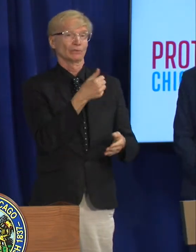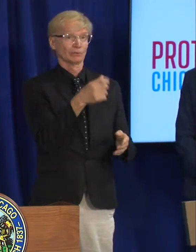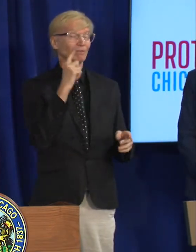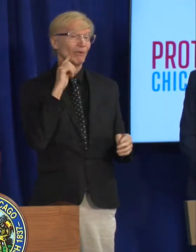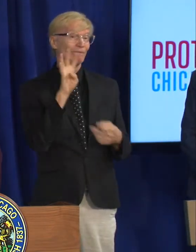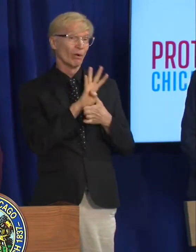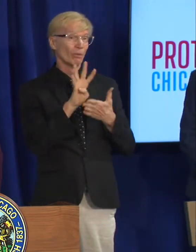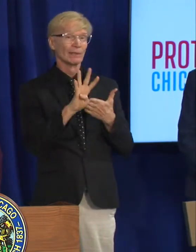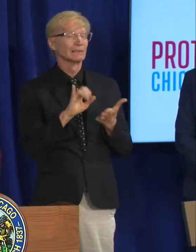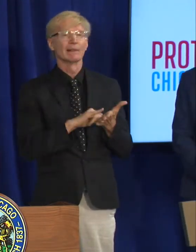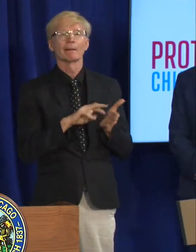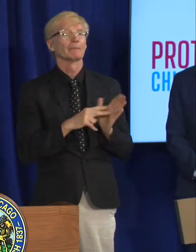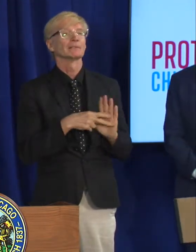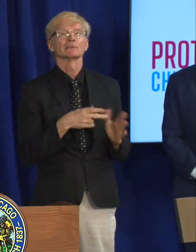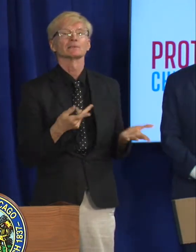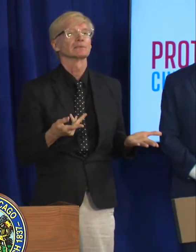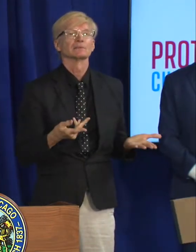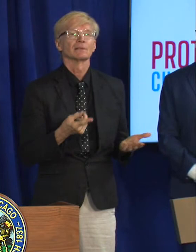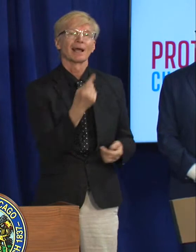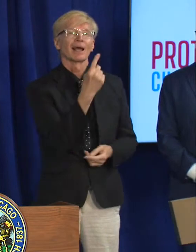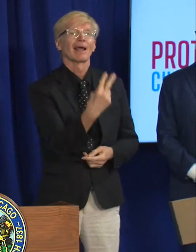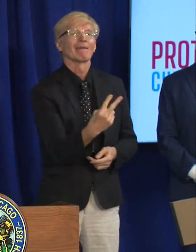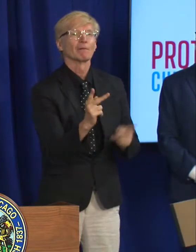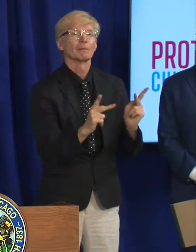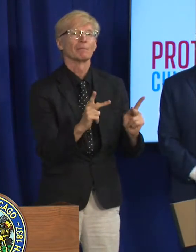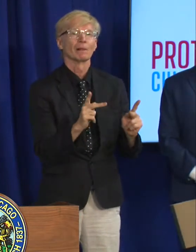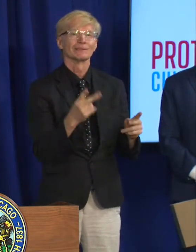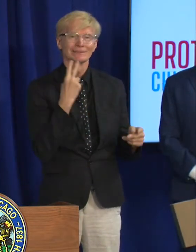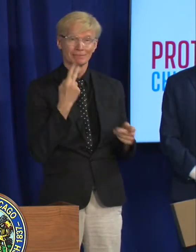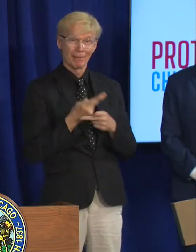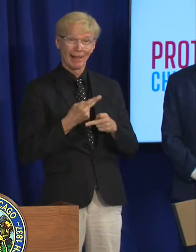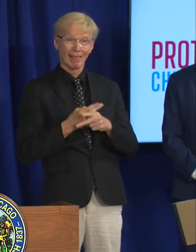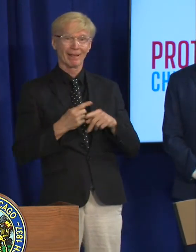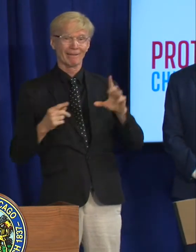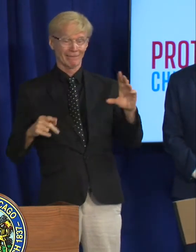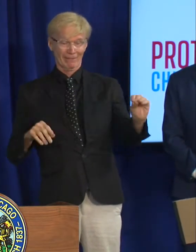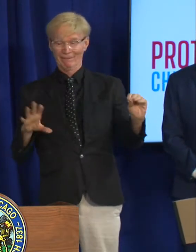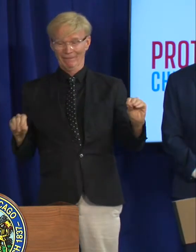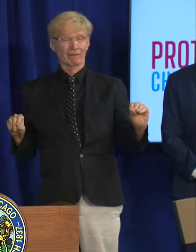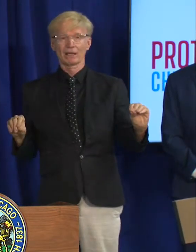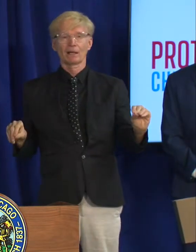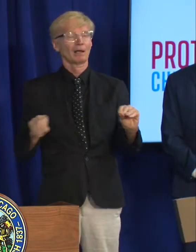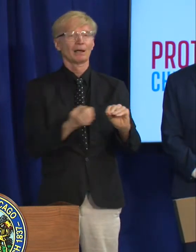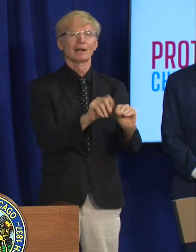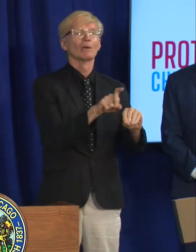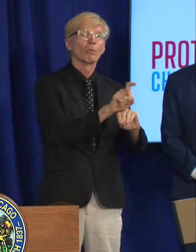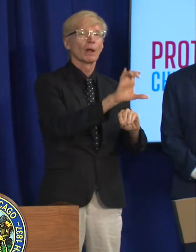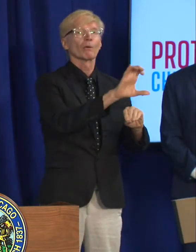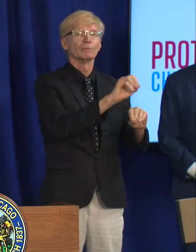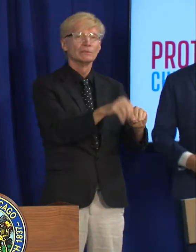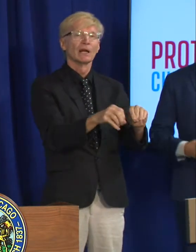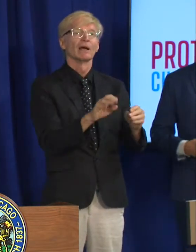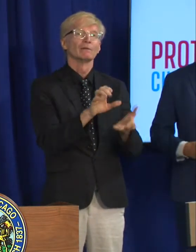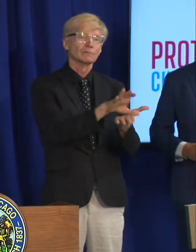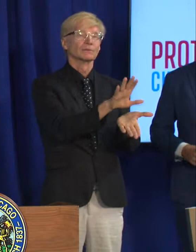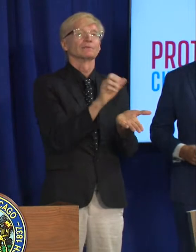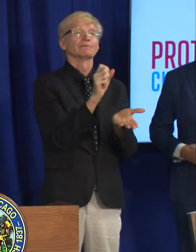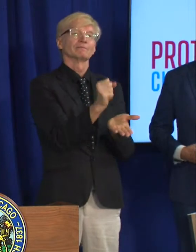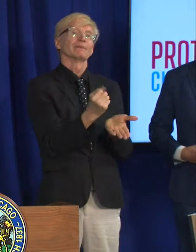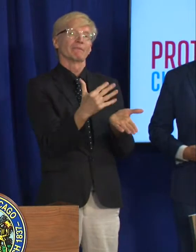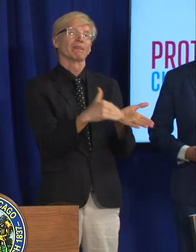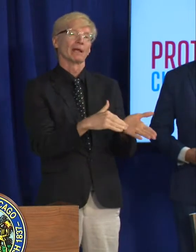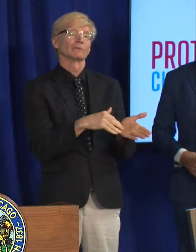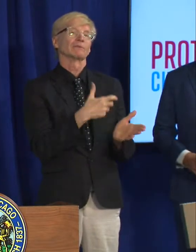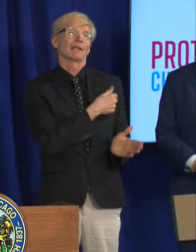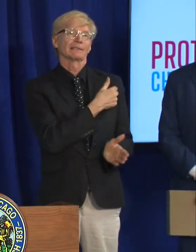vaccinate half as many people we've this has been a major conversation in public health across the country and even around the world and i think